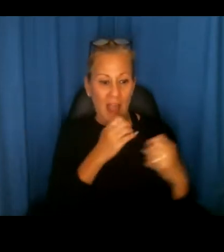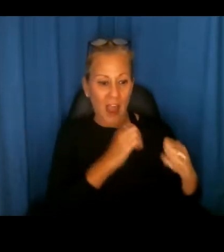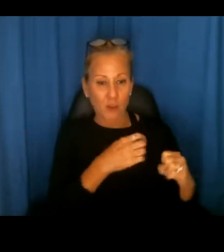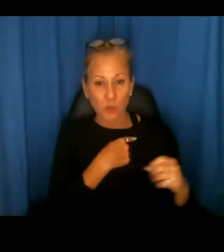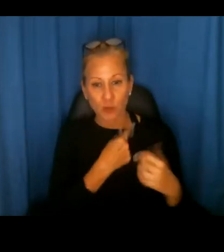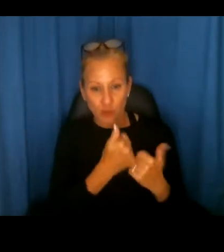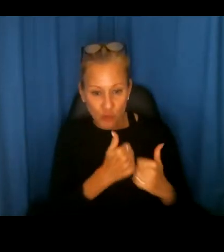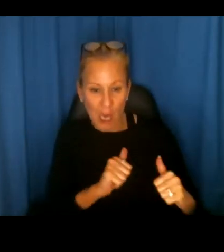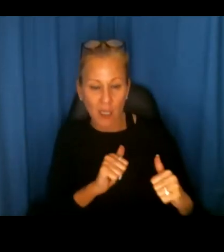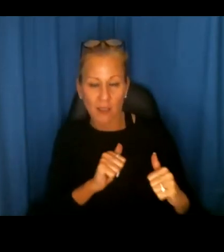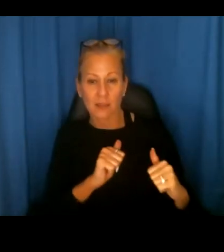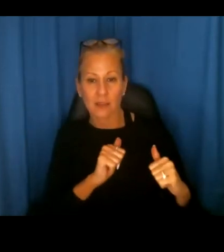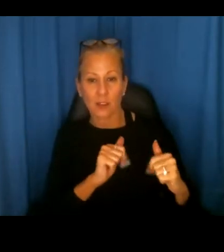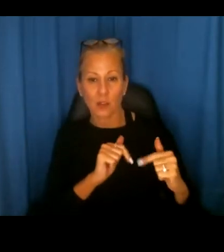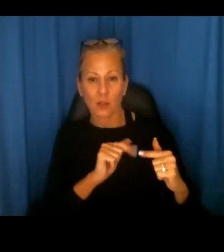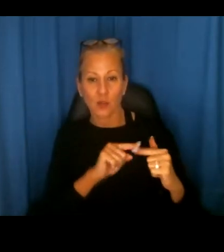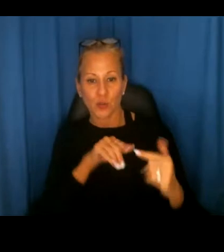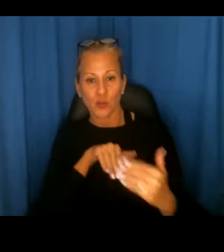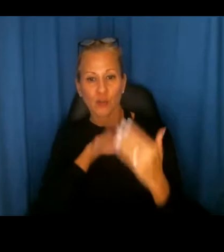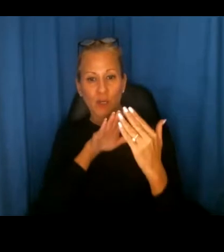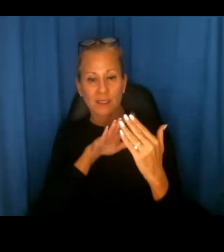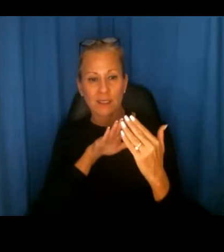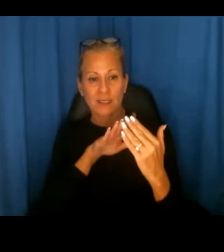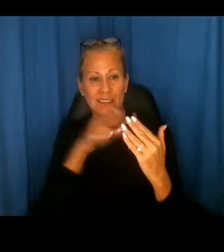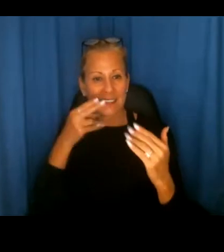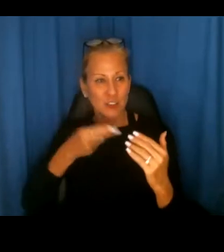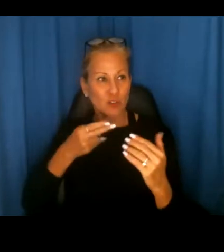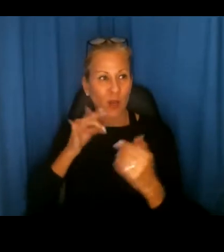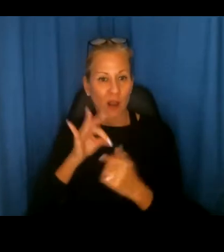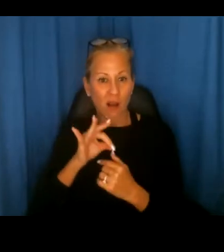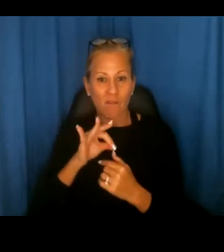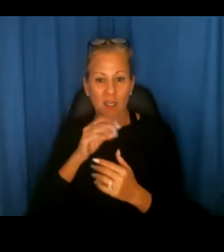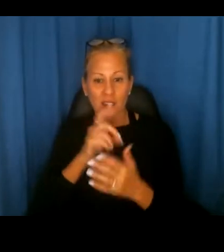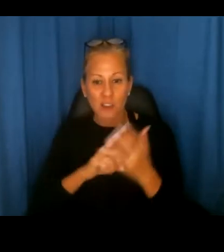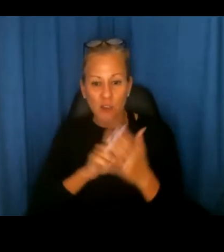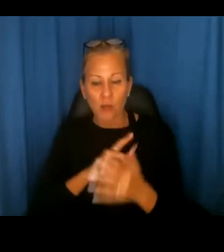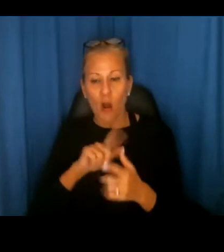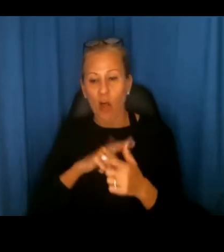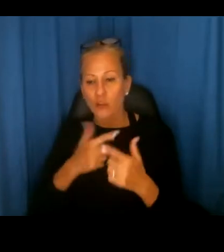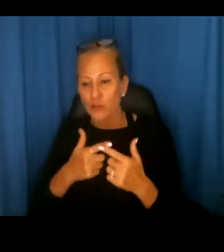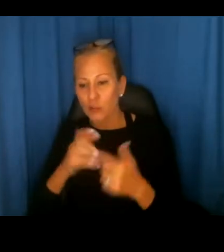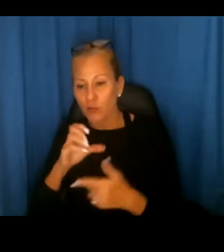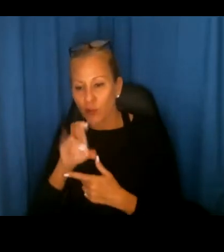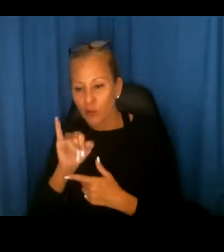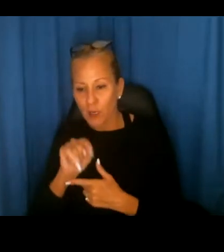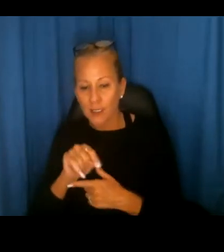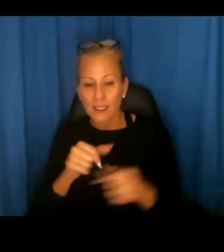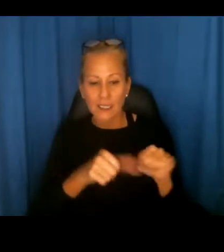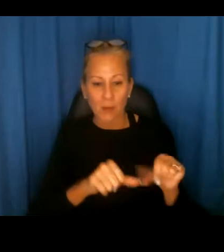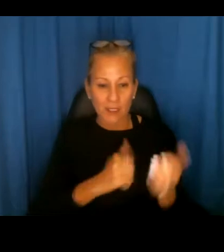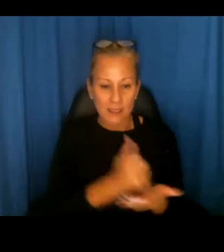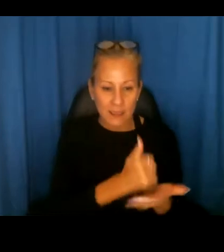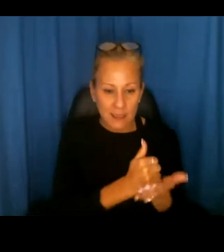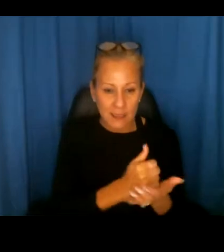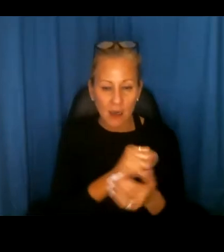to address the legacy of discrimination, you know, the alternative credit, the, um, down payment assistance and